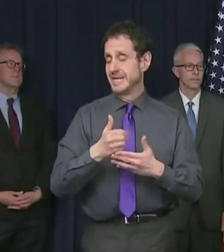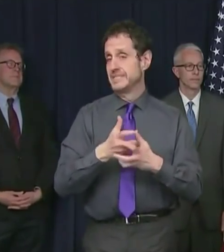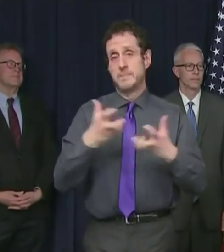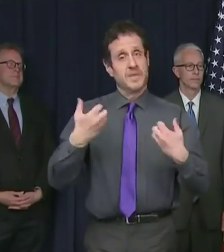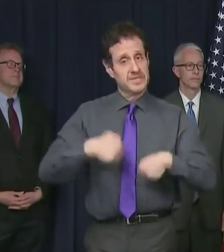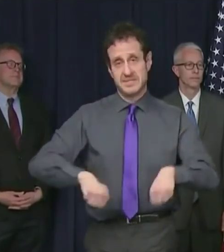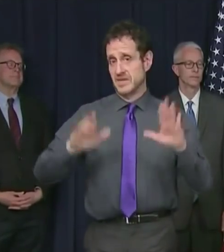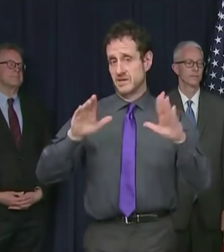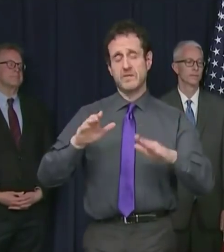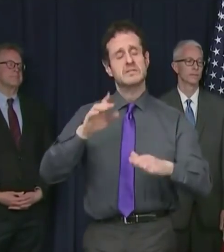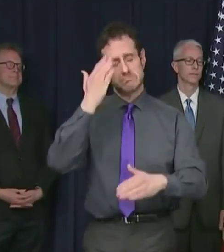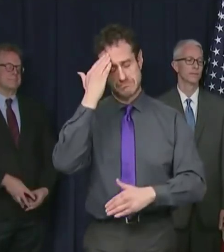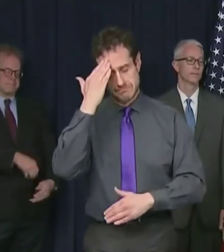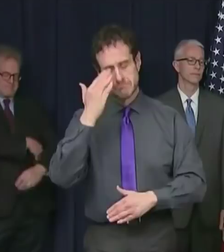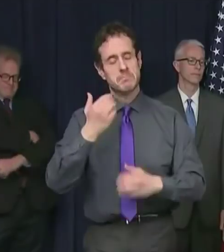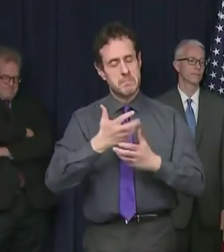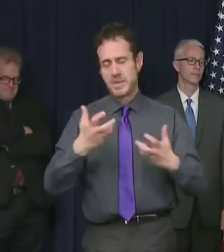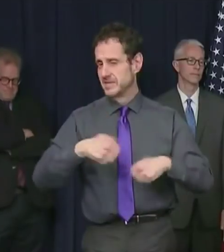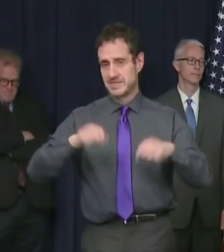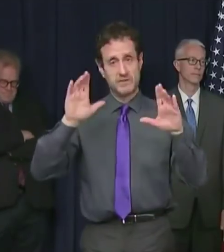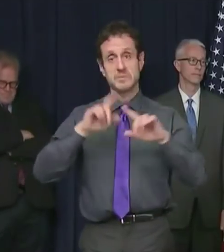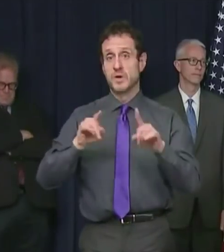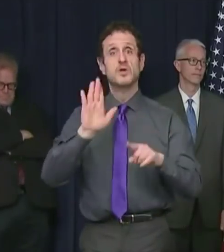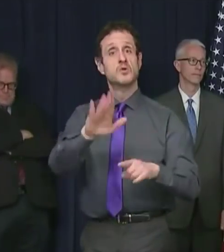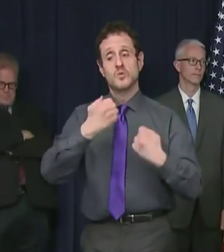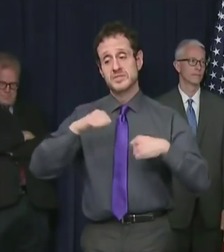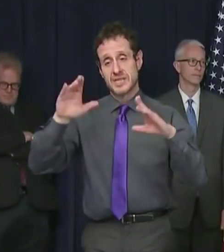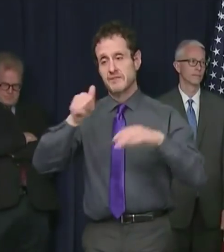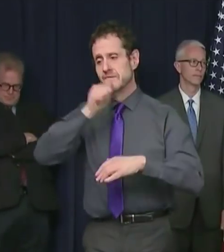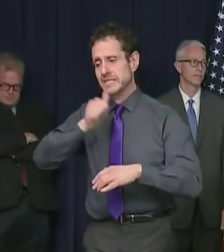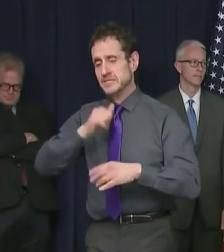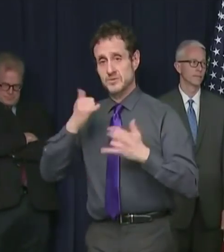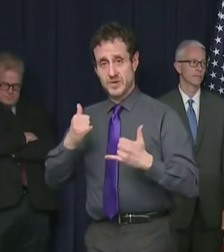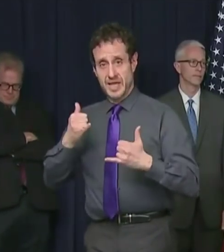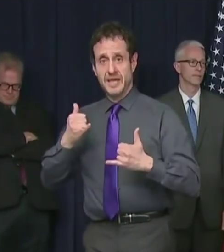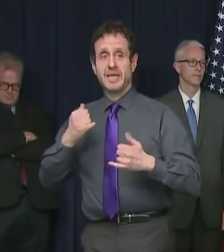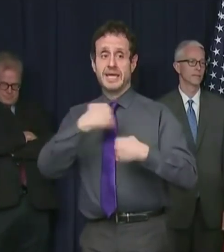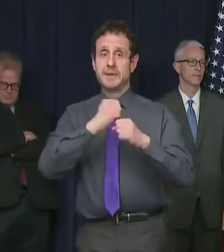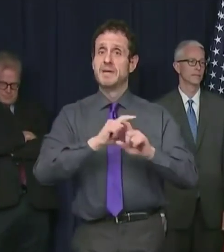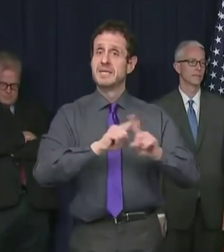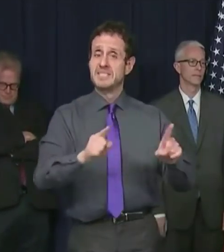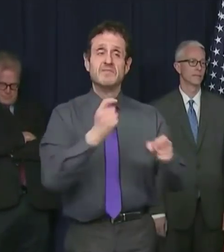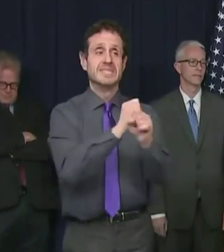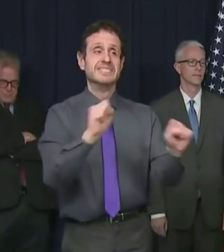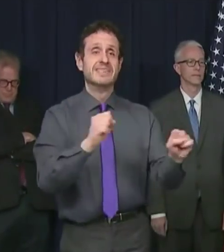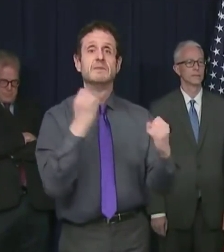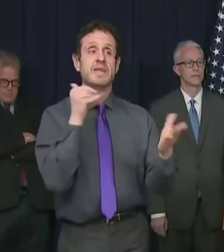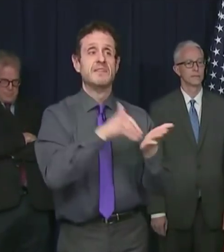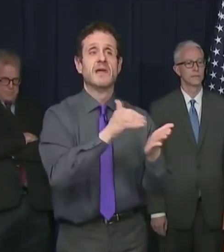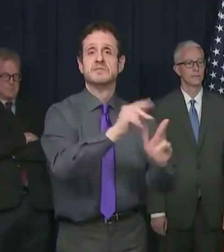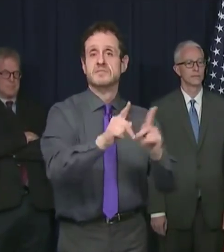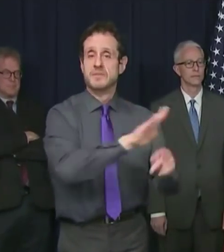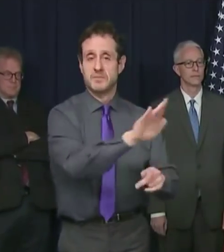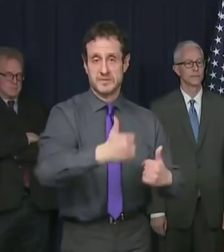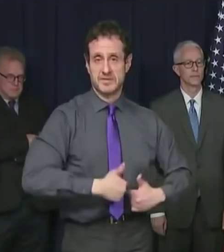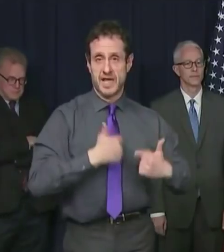But a sacrifice that can make thousands of differences. Maybe even a difference in your family too.